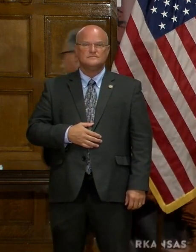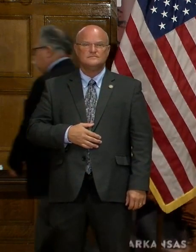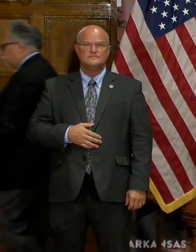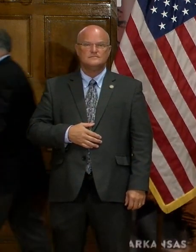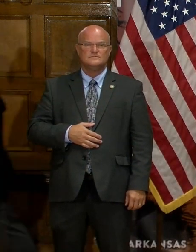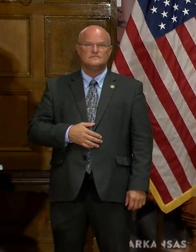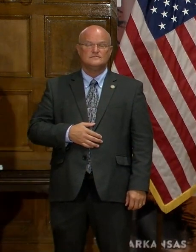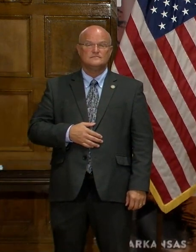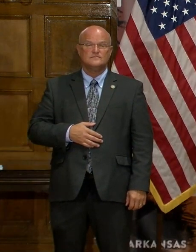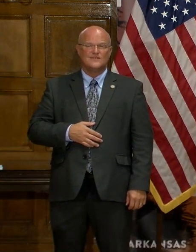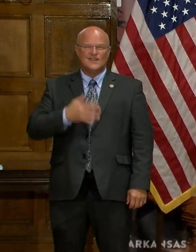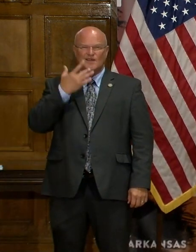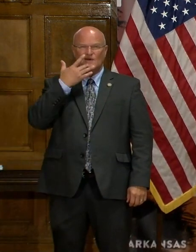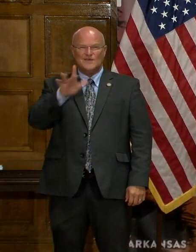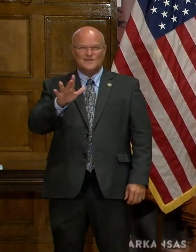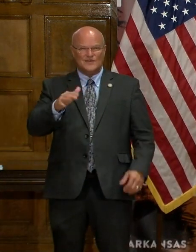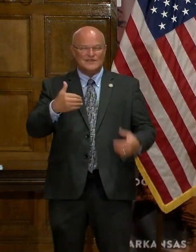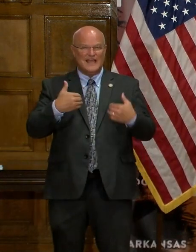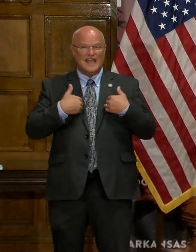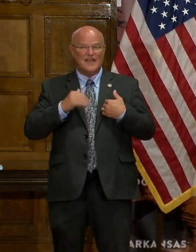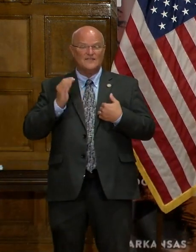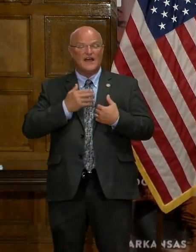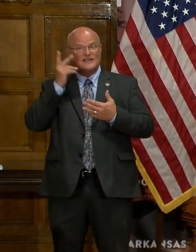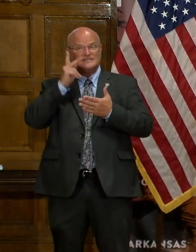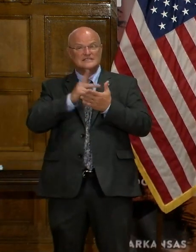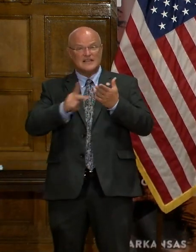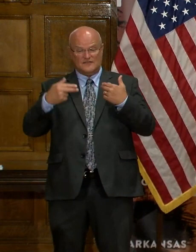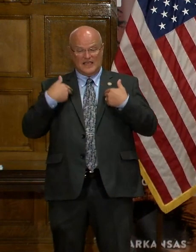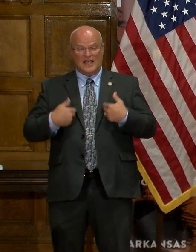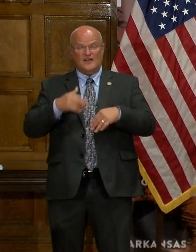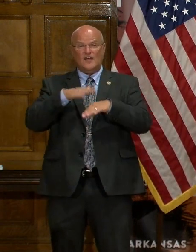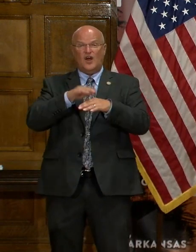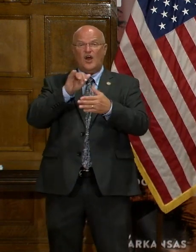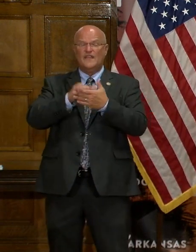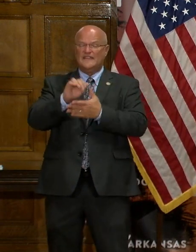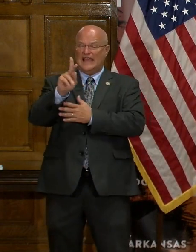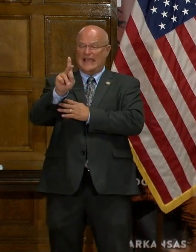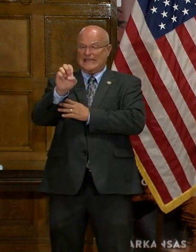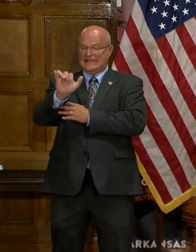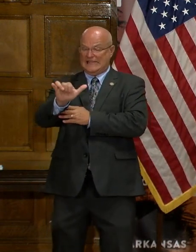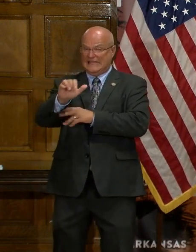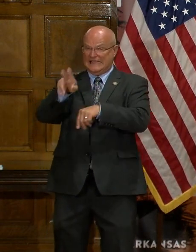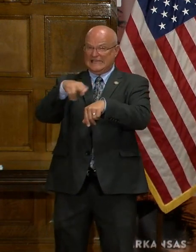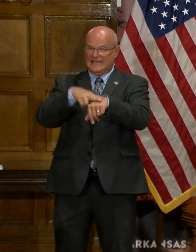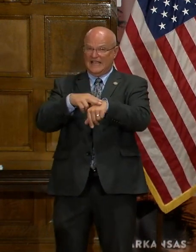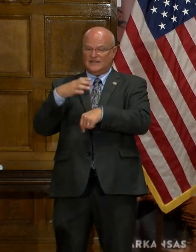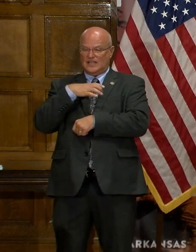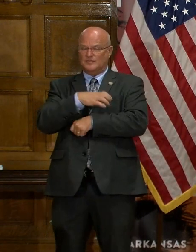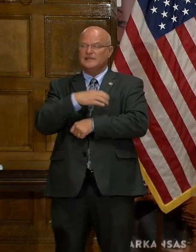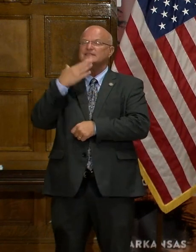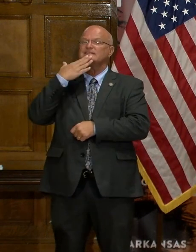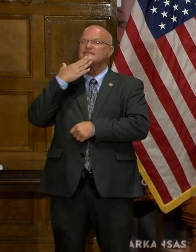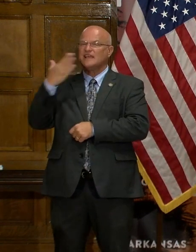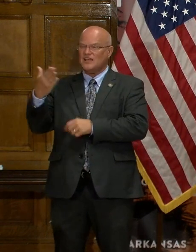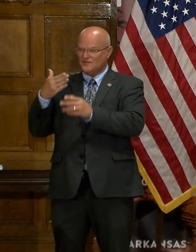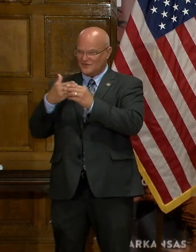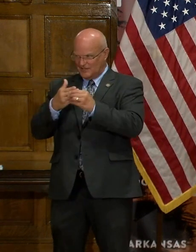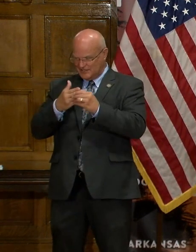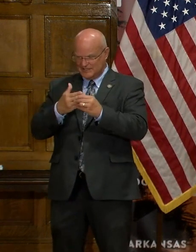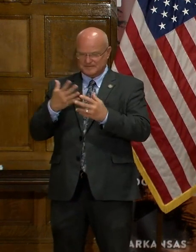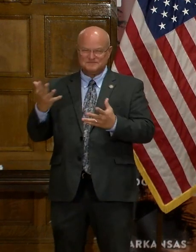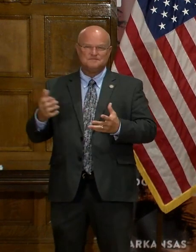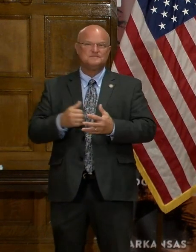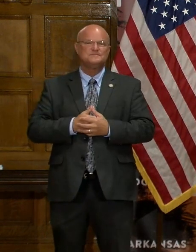We're fortunate to have our secretary of health on that key national committee. So thank you for your leadership on that. Next question.